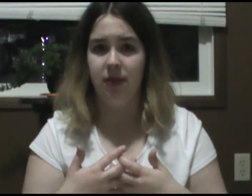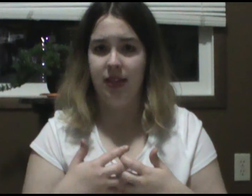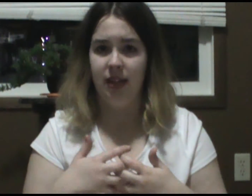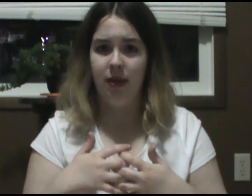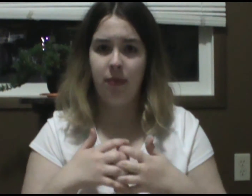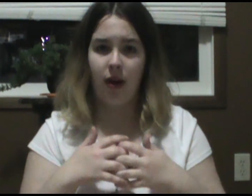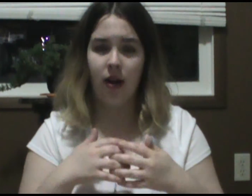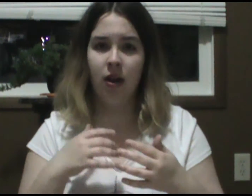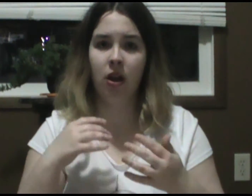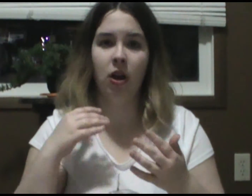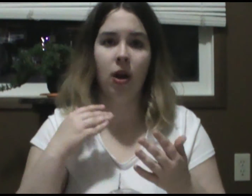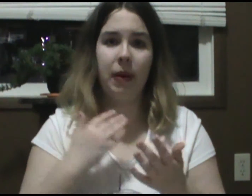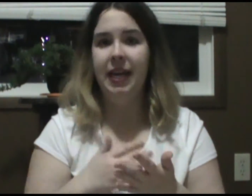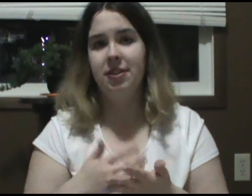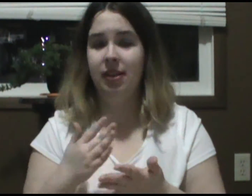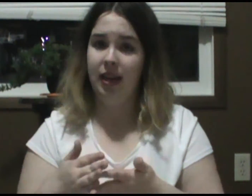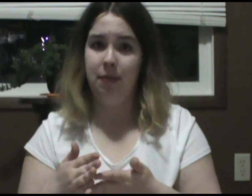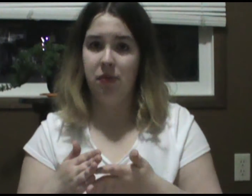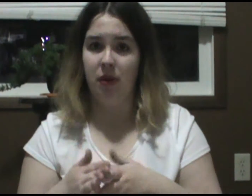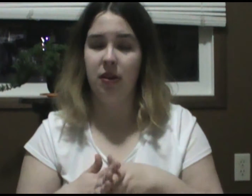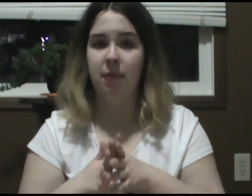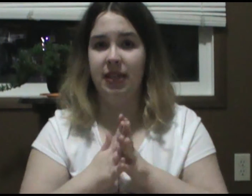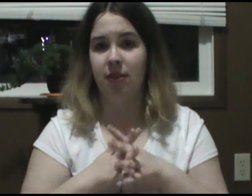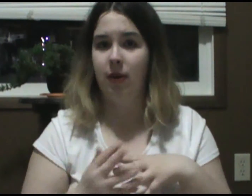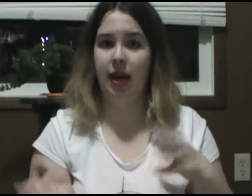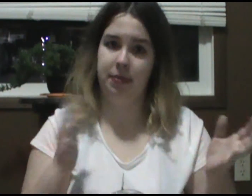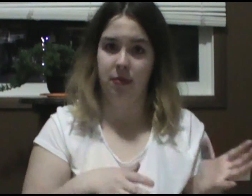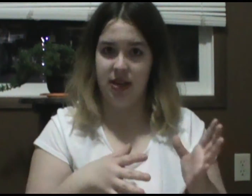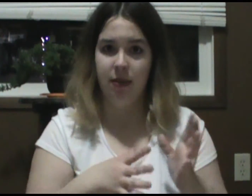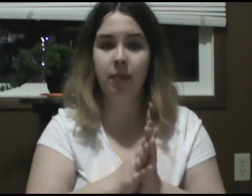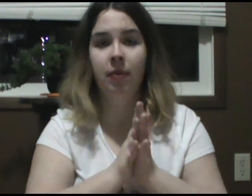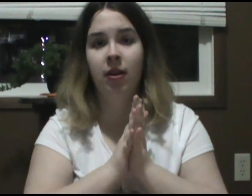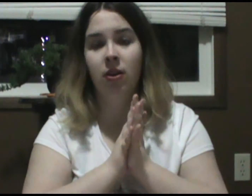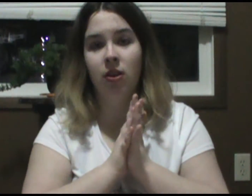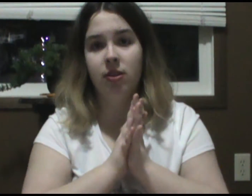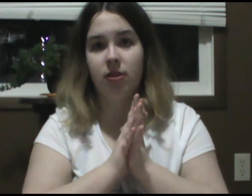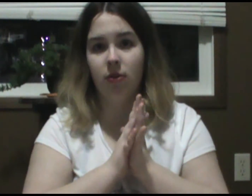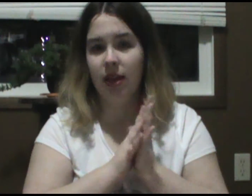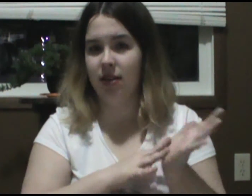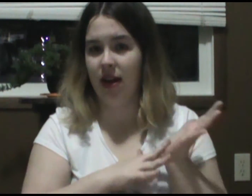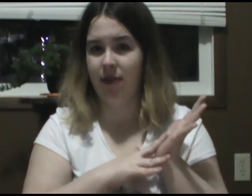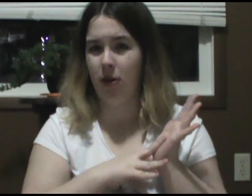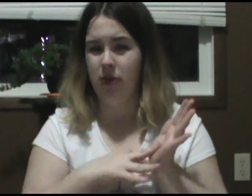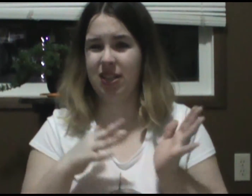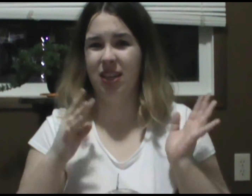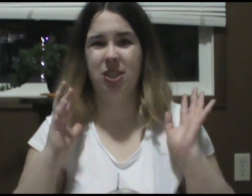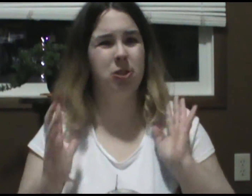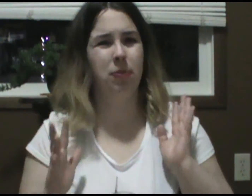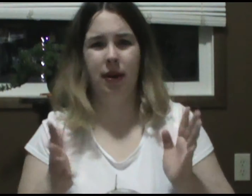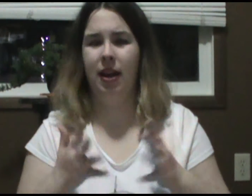they set up where Paige is not happy with Walter because of what happened with Tim. So then to have all these like super kind of